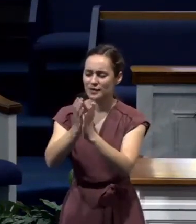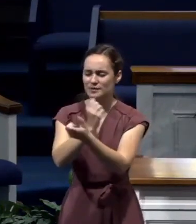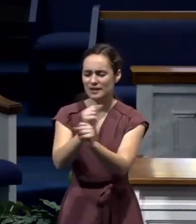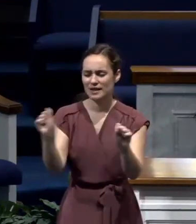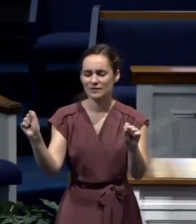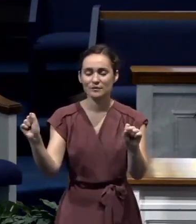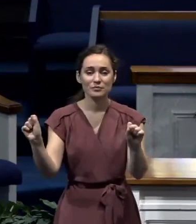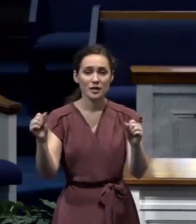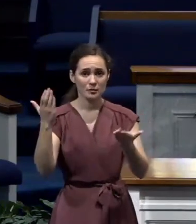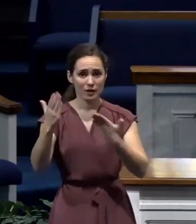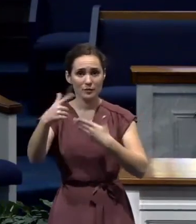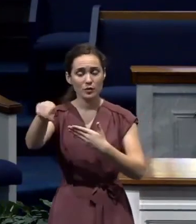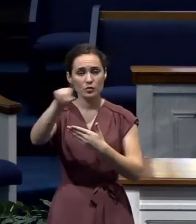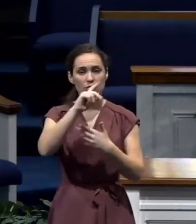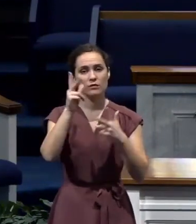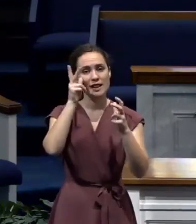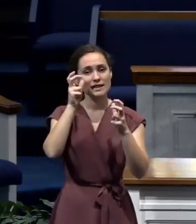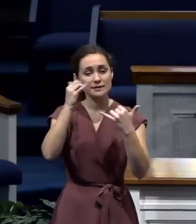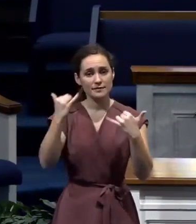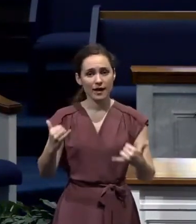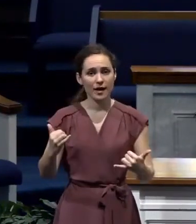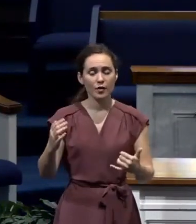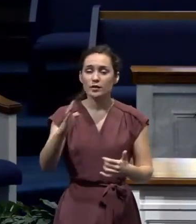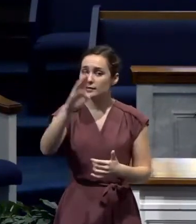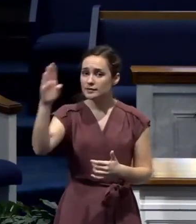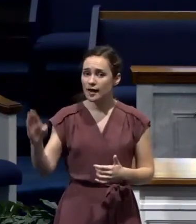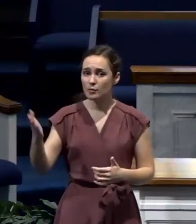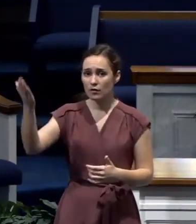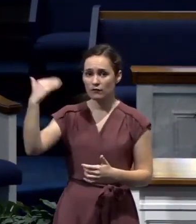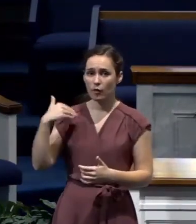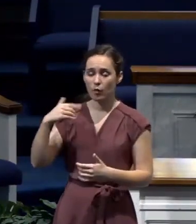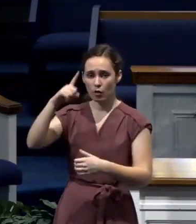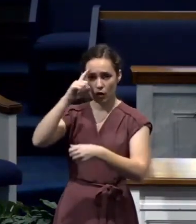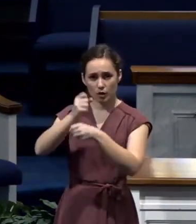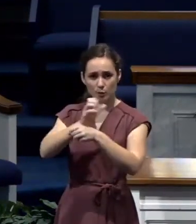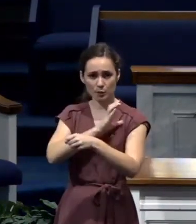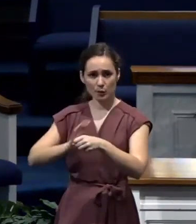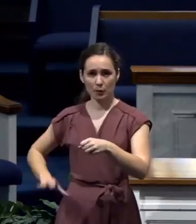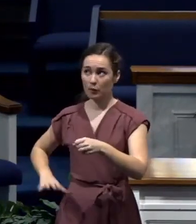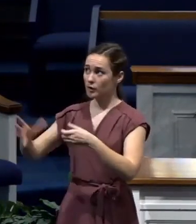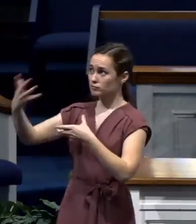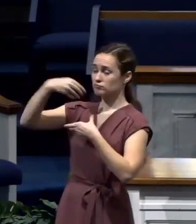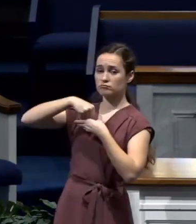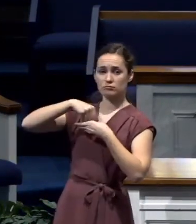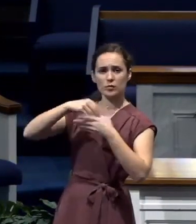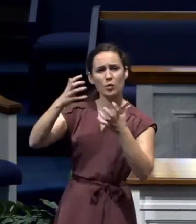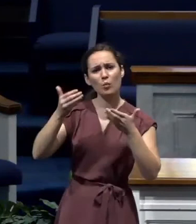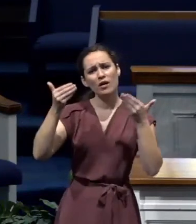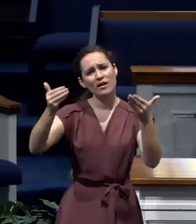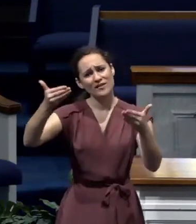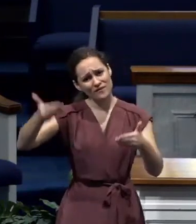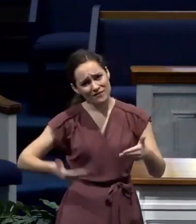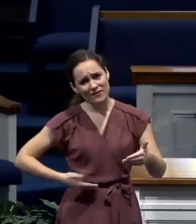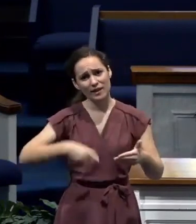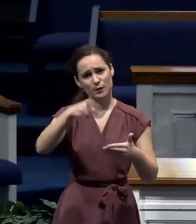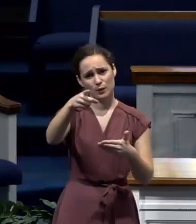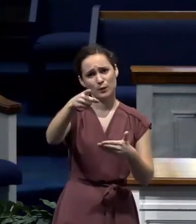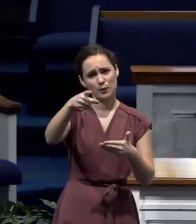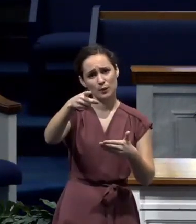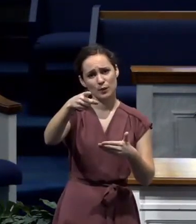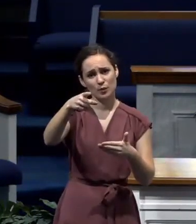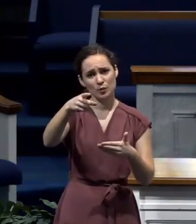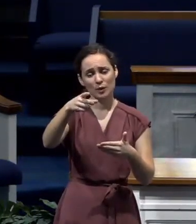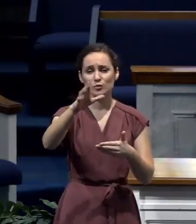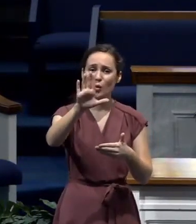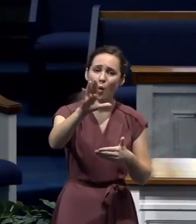And you may be listening and you may have never trusted Christ. I just want to invite you, friend, right where you are, right, right, right in the privacy